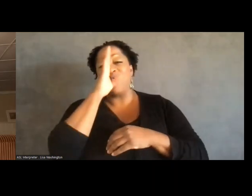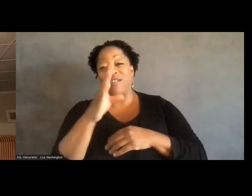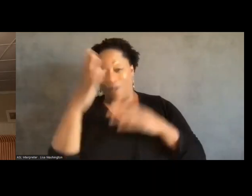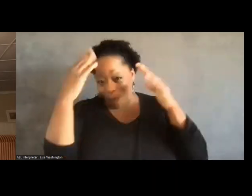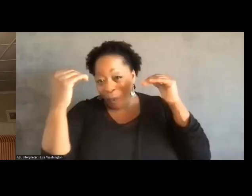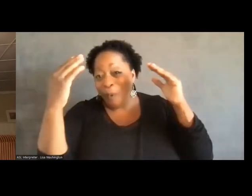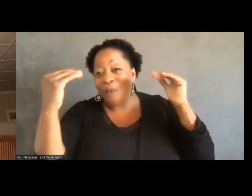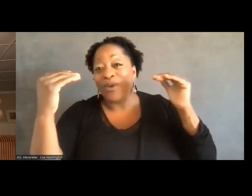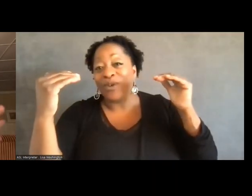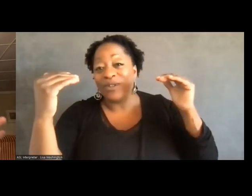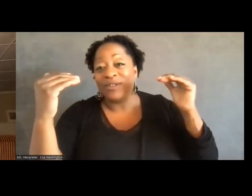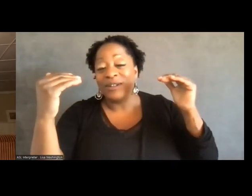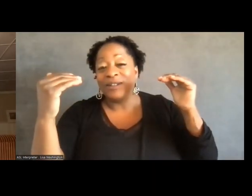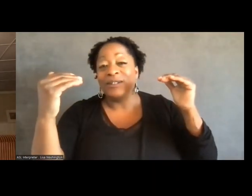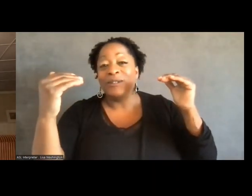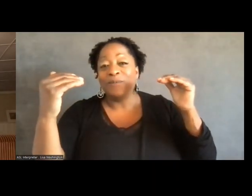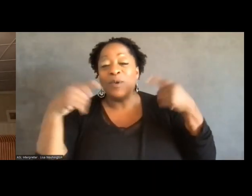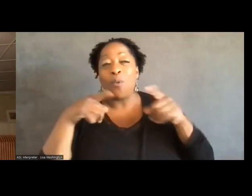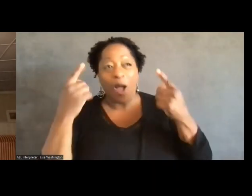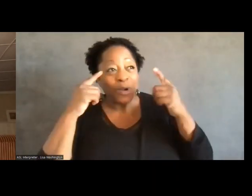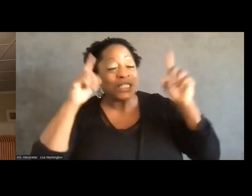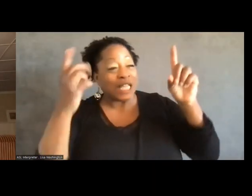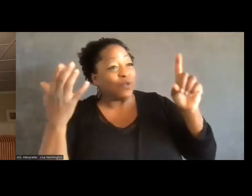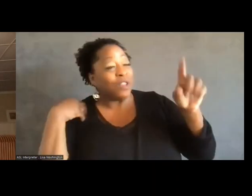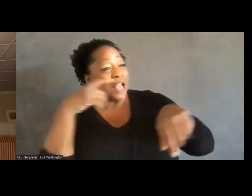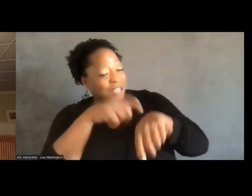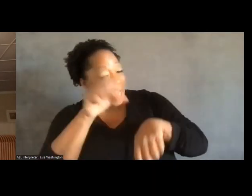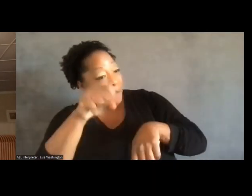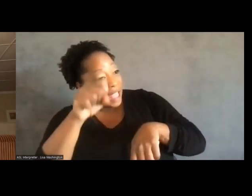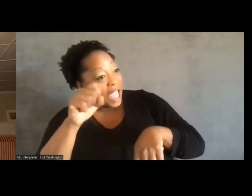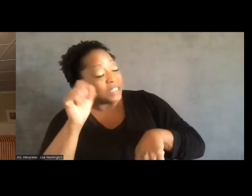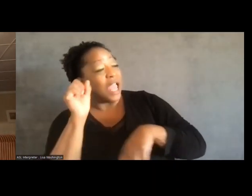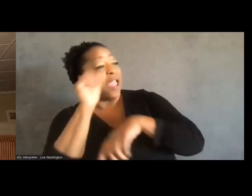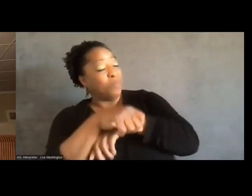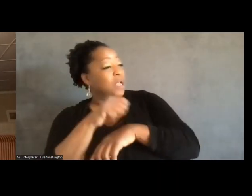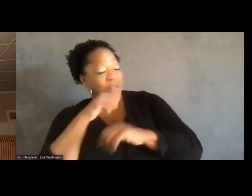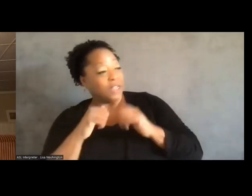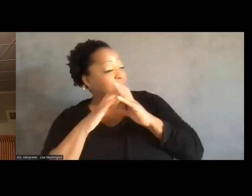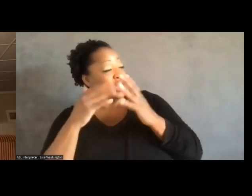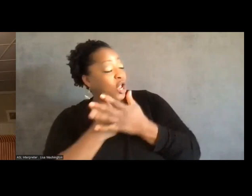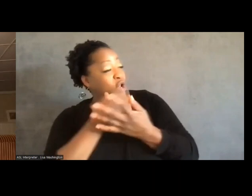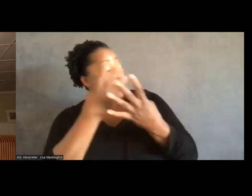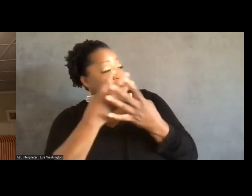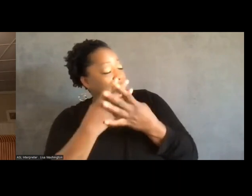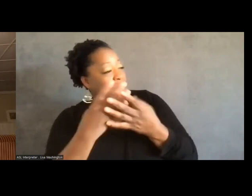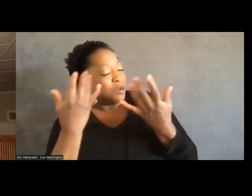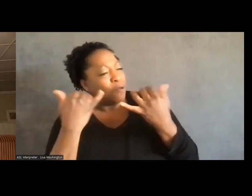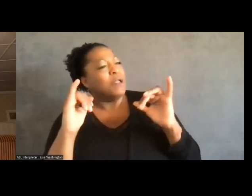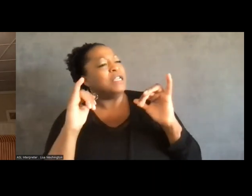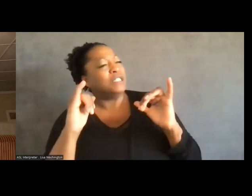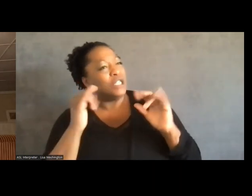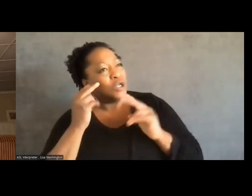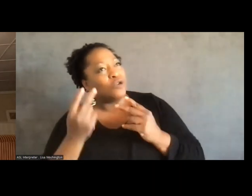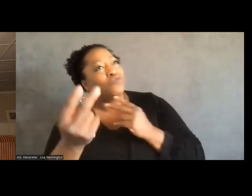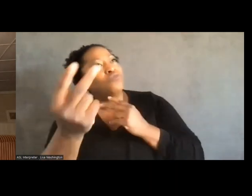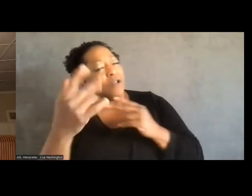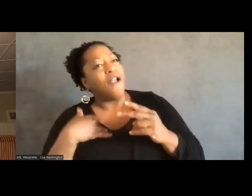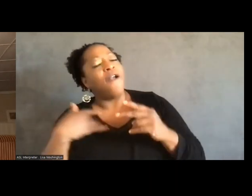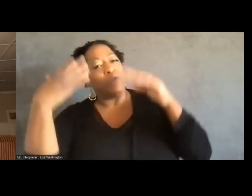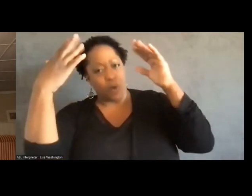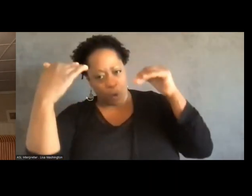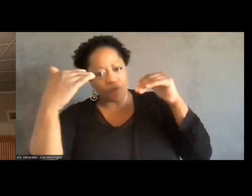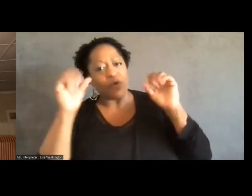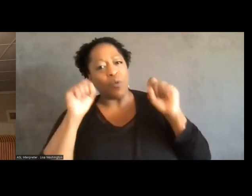hopeful about this one, even as we were successful in the last time around, just because of the sort of movement infrastructure that I think we have in place.